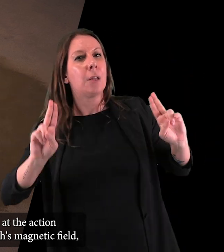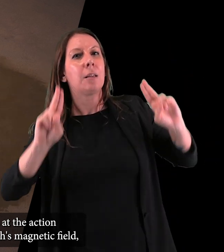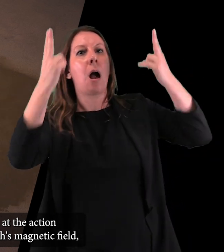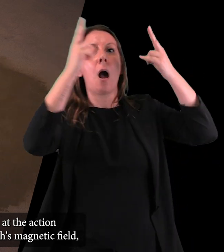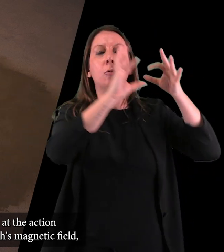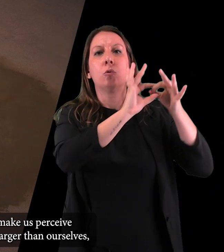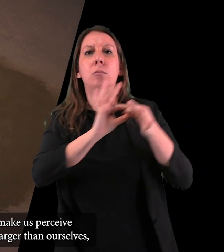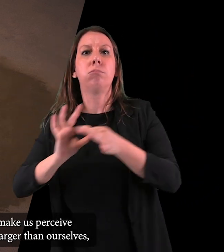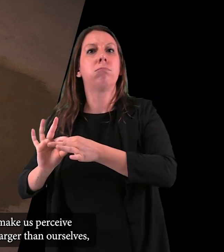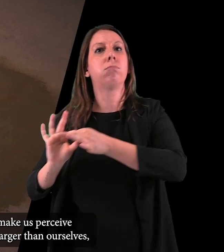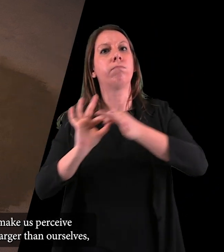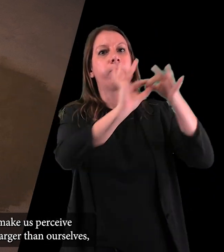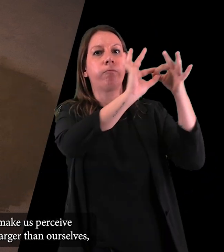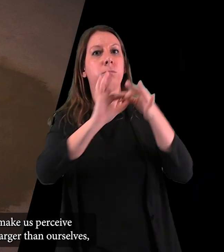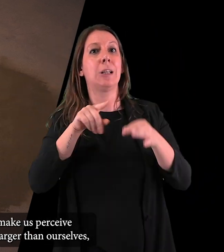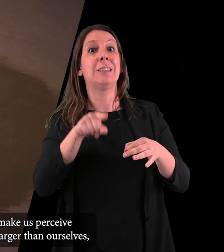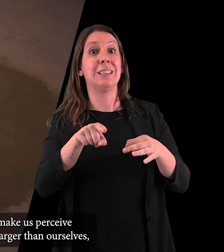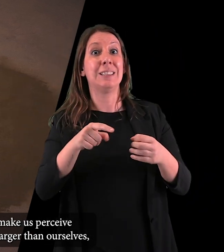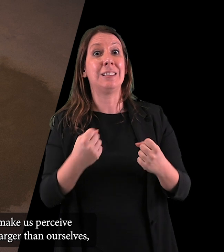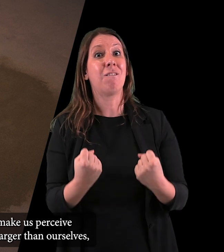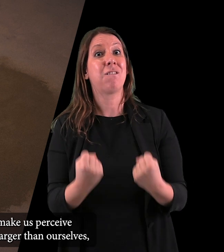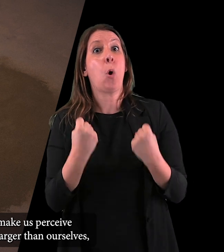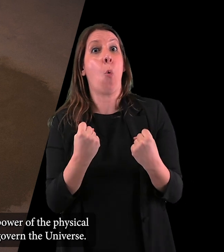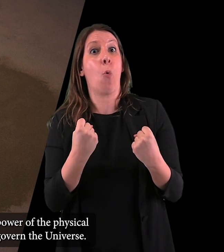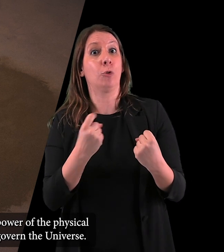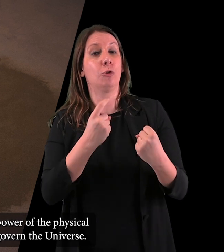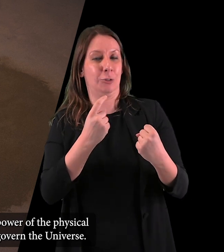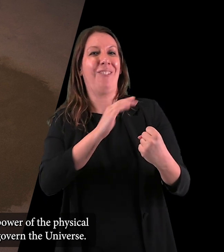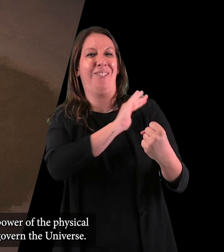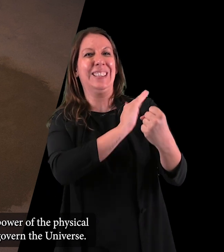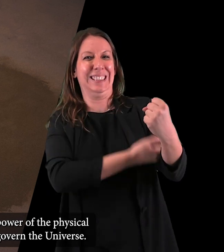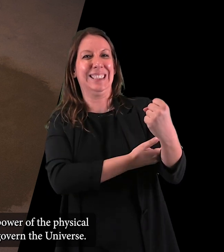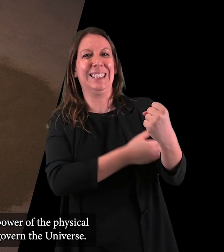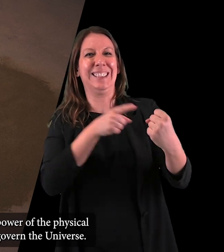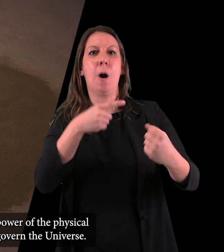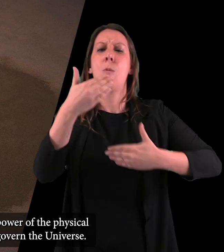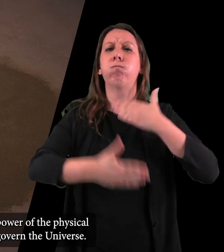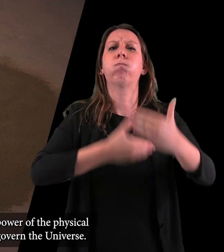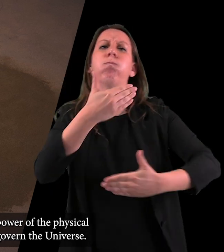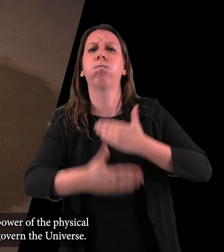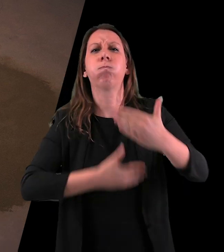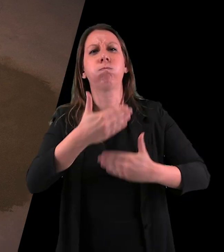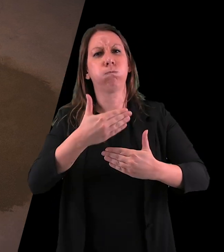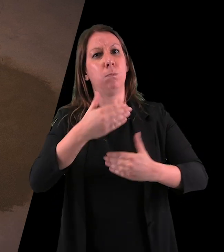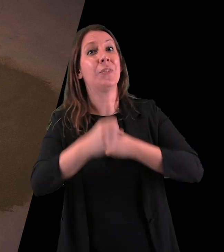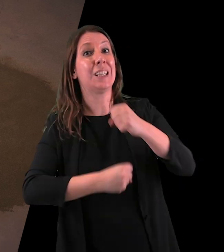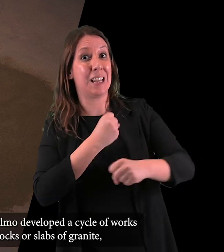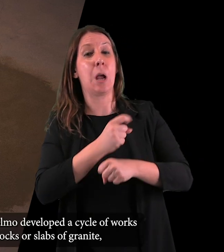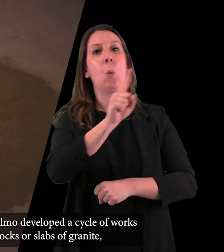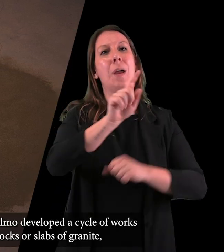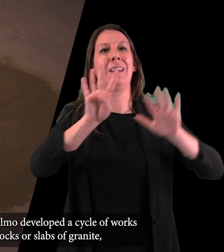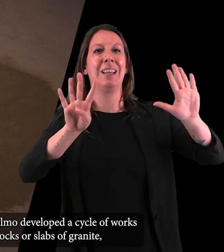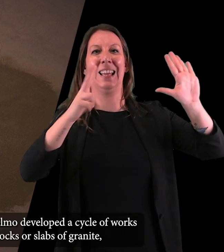Earth's magnetic field so as to make us perceive something larger than ourselves